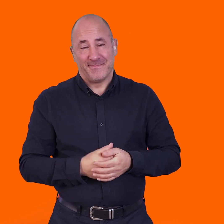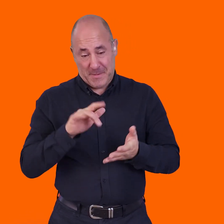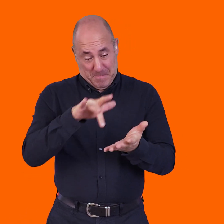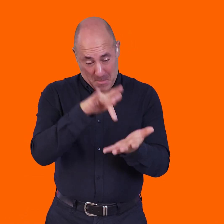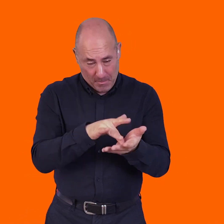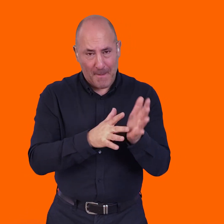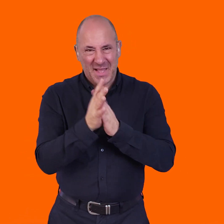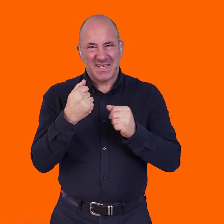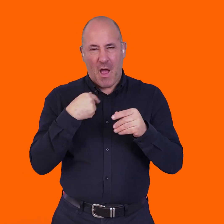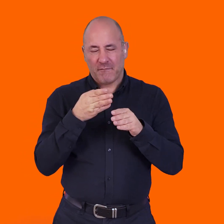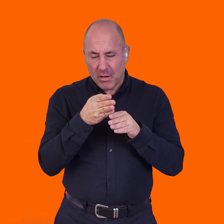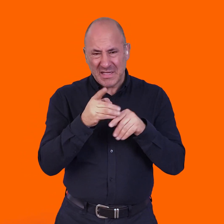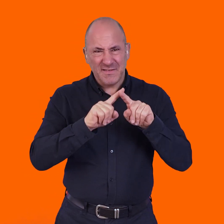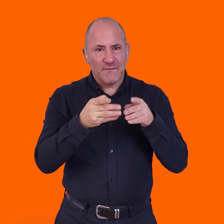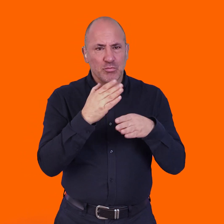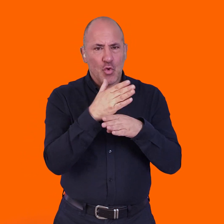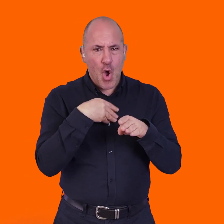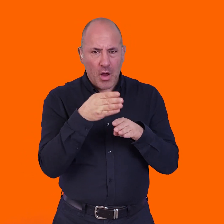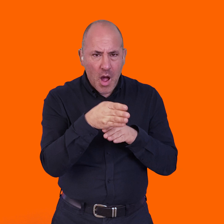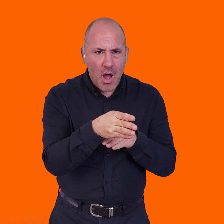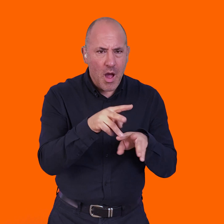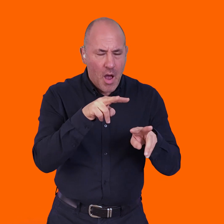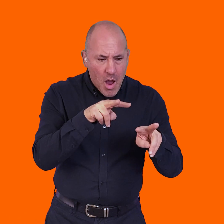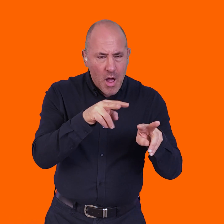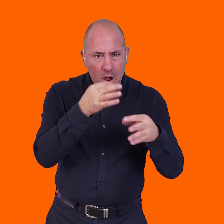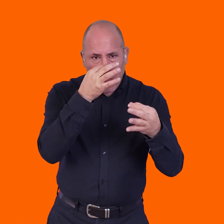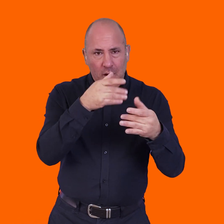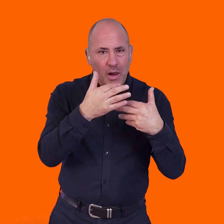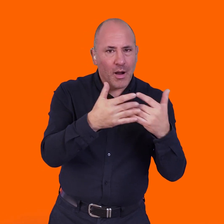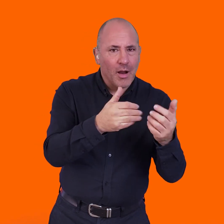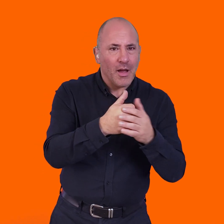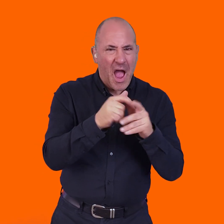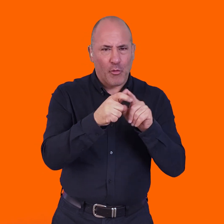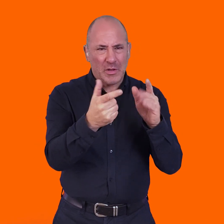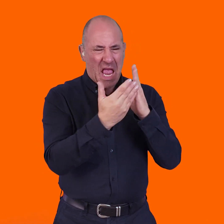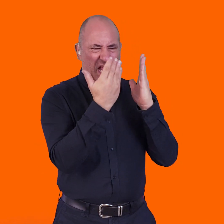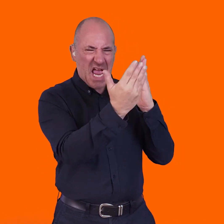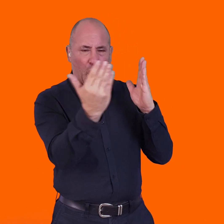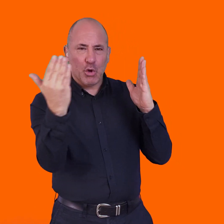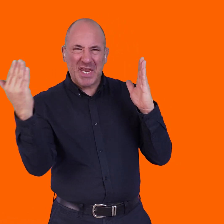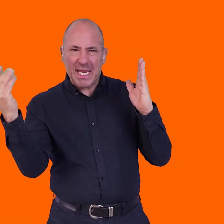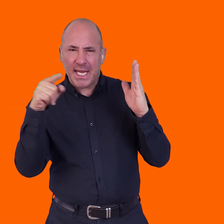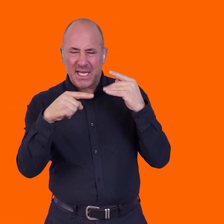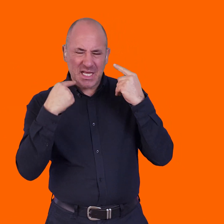So that might, that's, and that's led me down certain types of work. I think that's one of the things that's led me down,